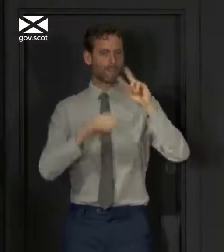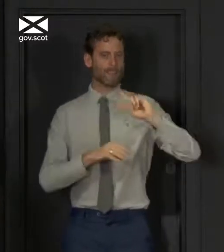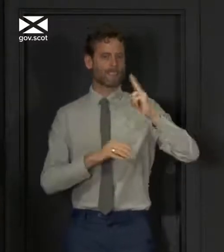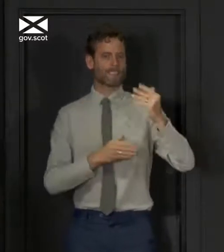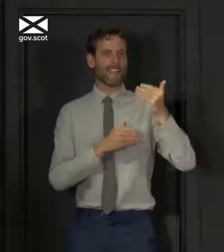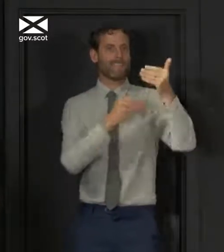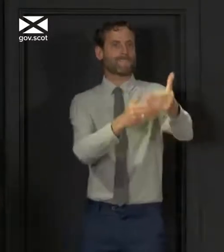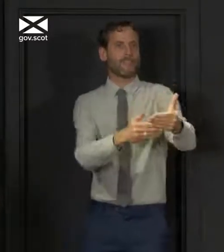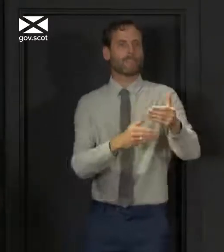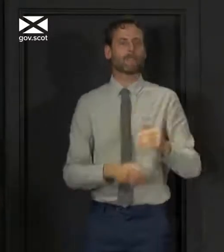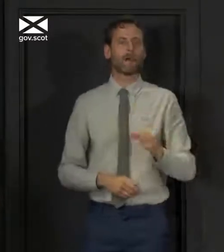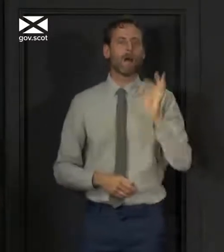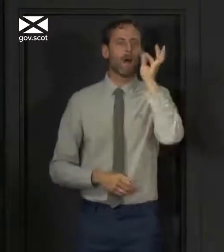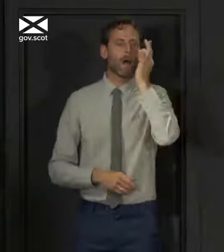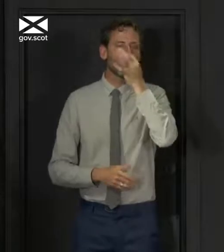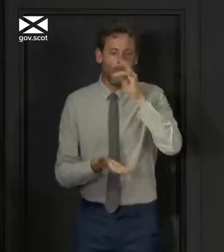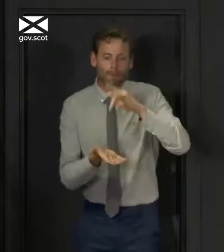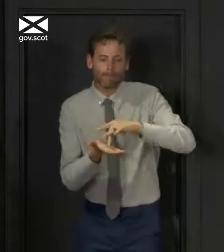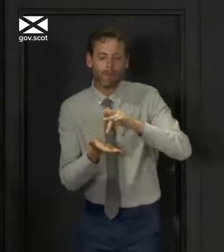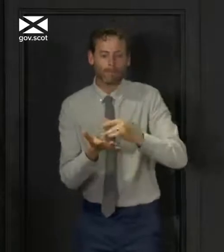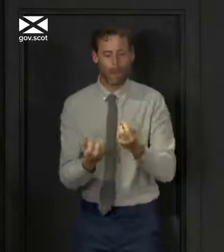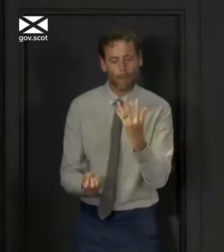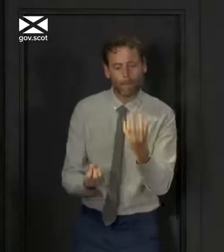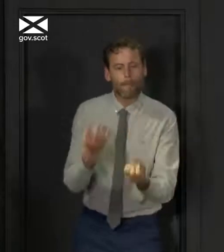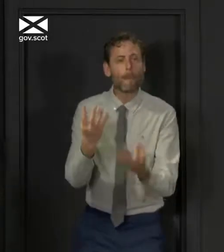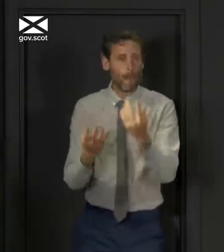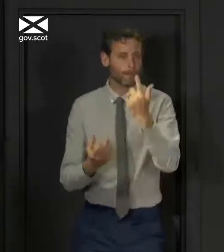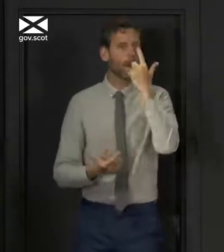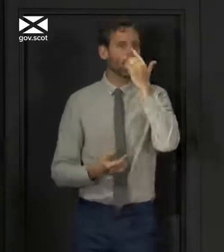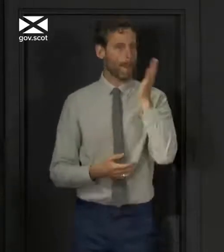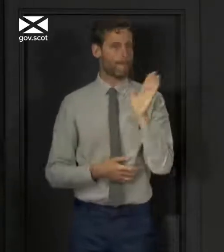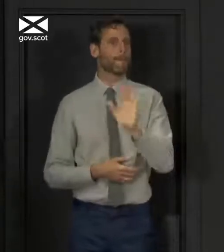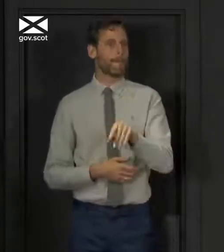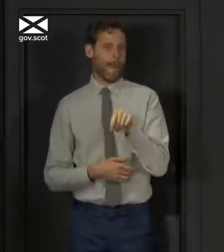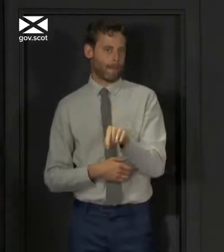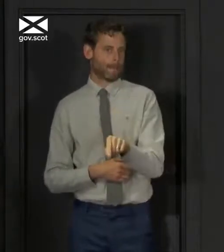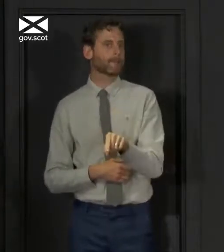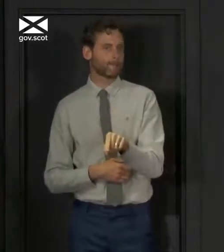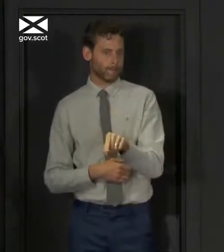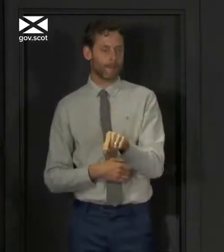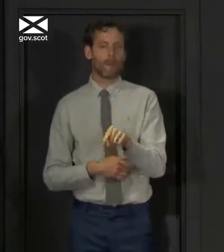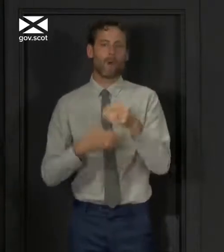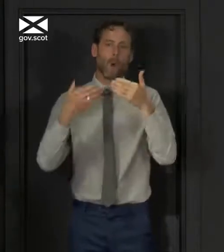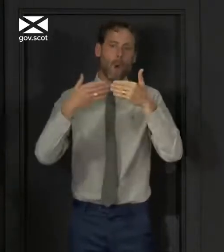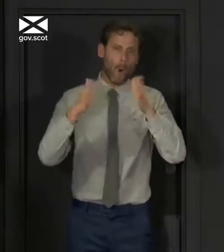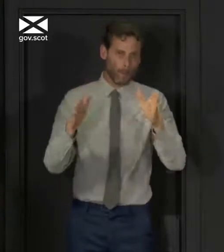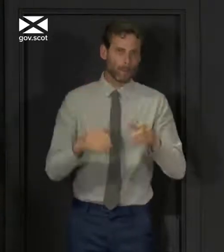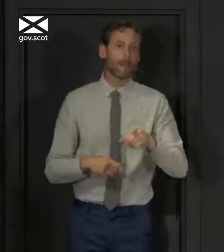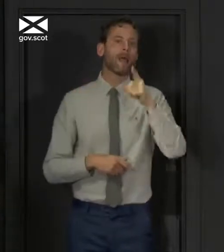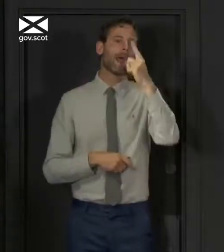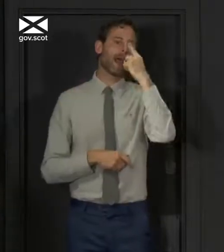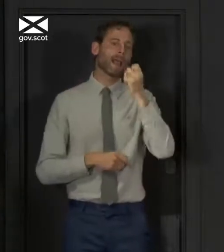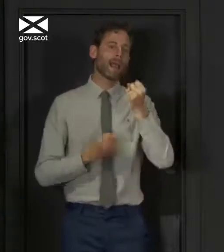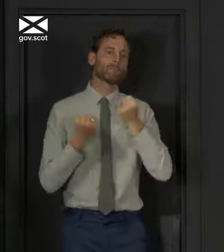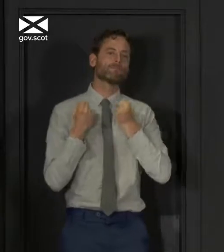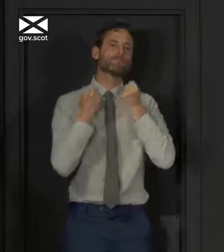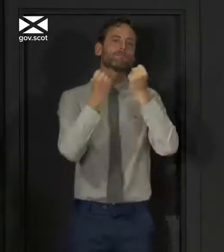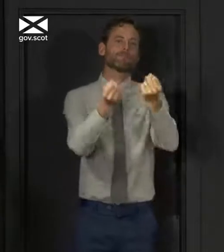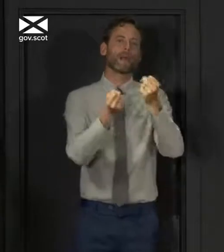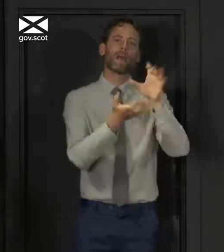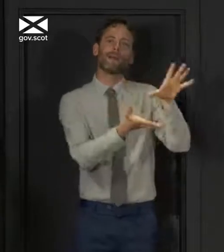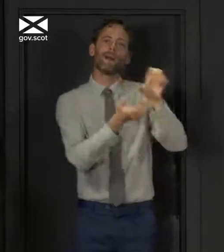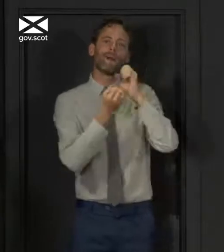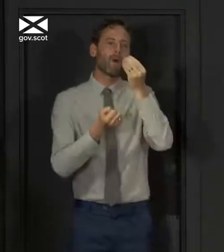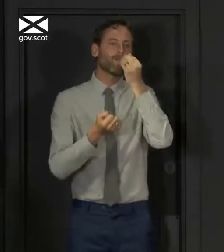garden centres and plant nurseries can reopen some of their services and we will no longer be discouraging drive-through food outlets from